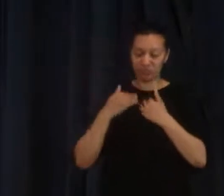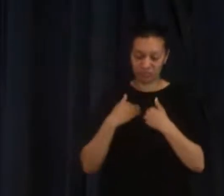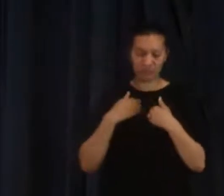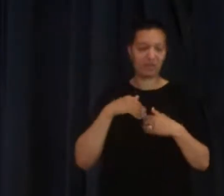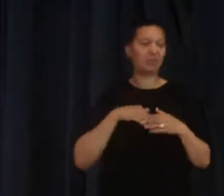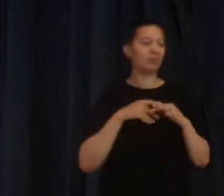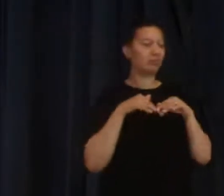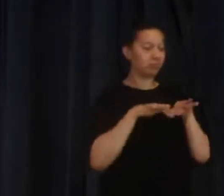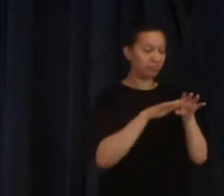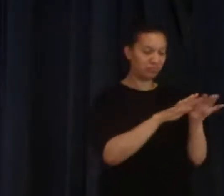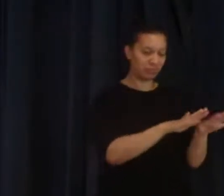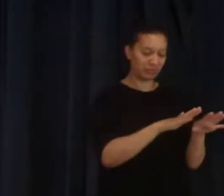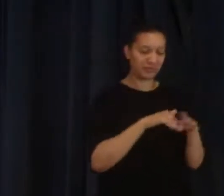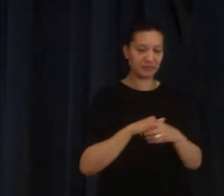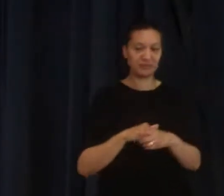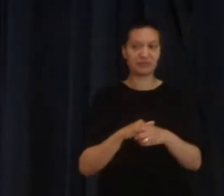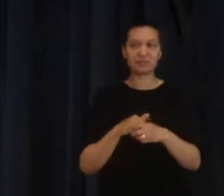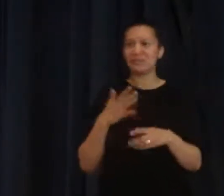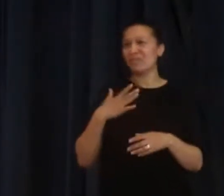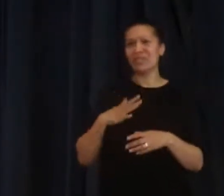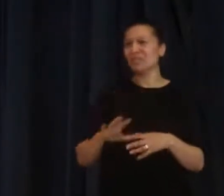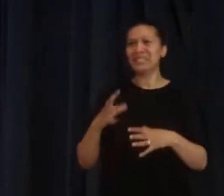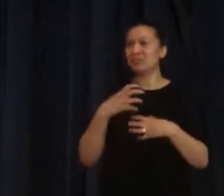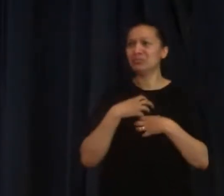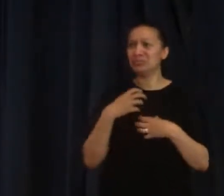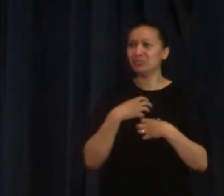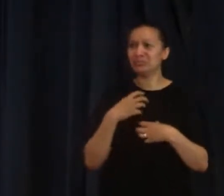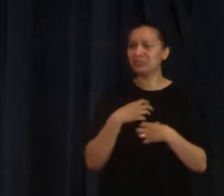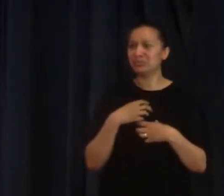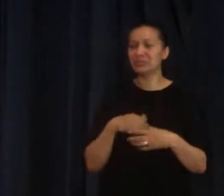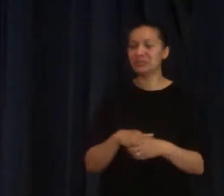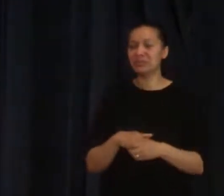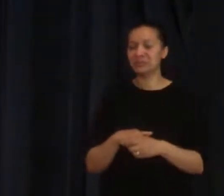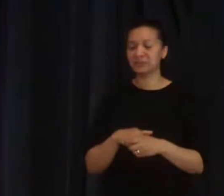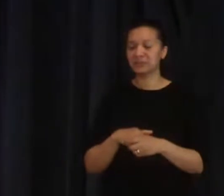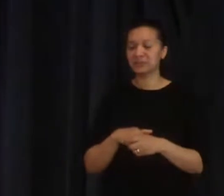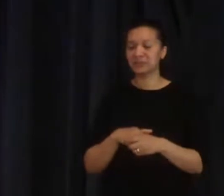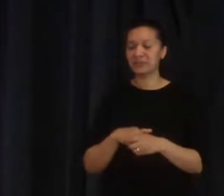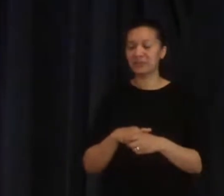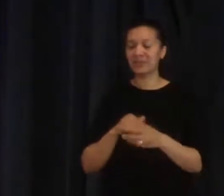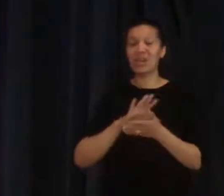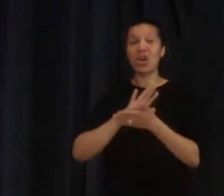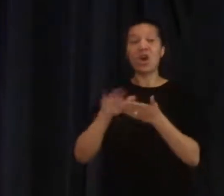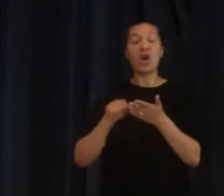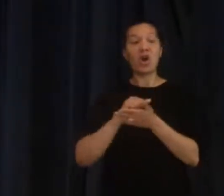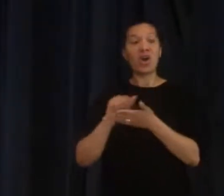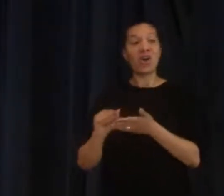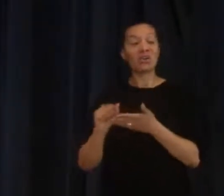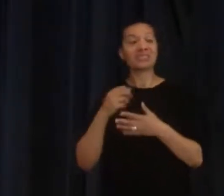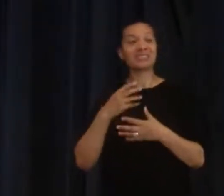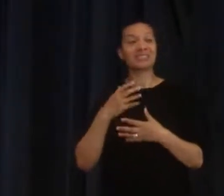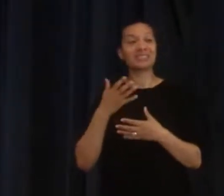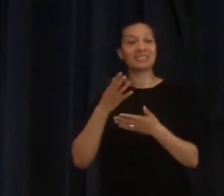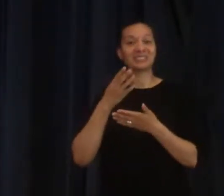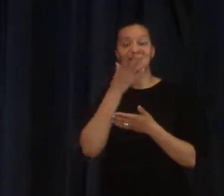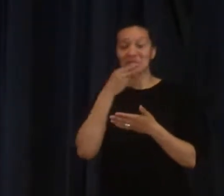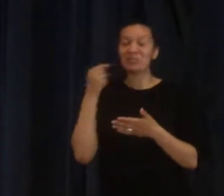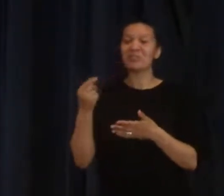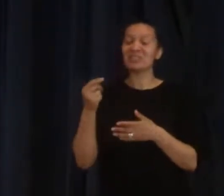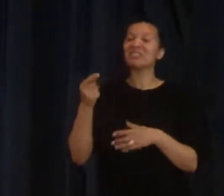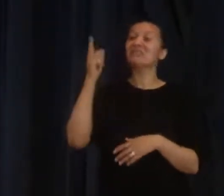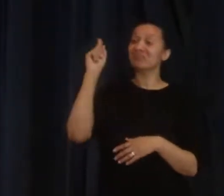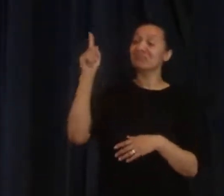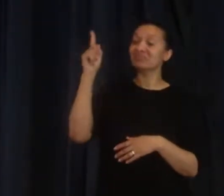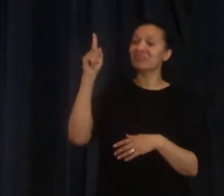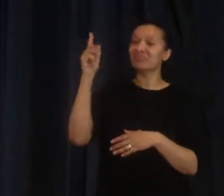the Holy Spirit. We don't have to be scared of the Holy Spirit. If God, the Holy Spirit is God, we're not scared of God in that sense, are we?